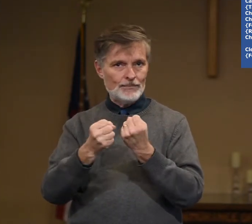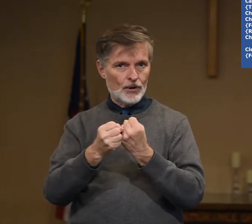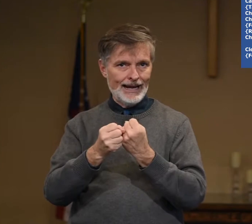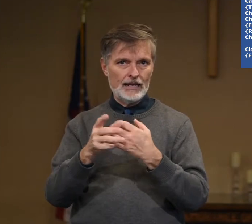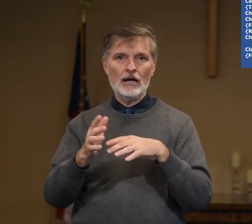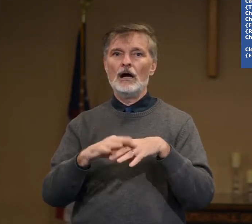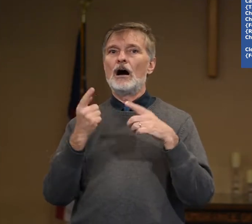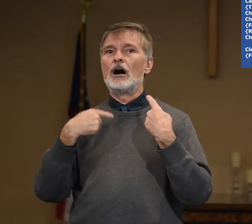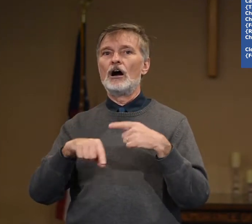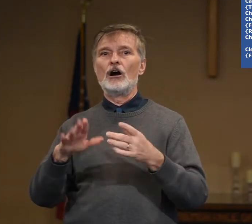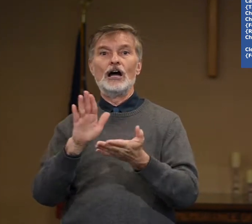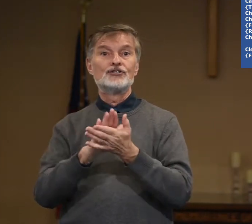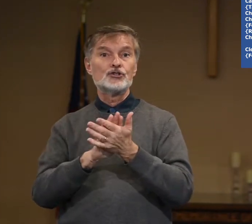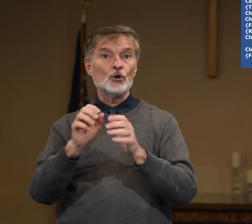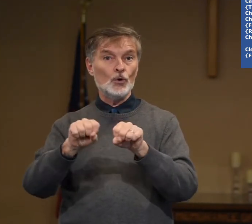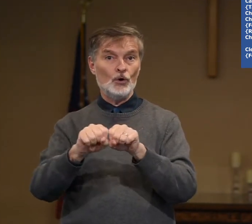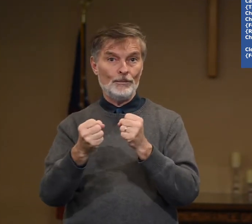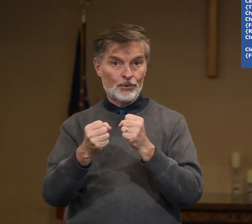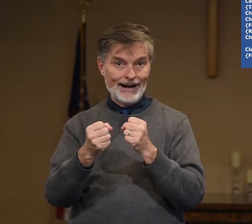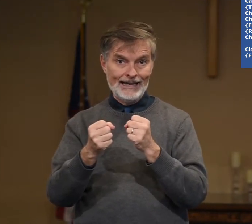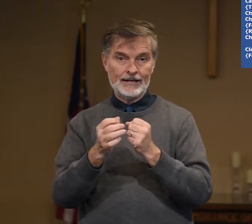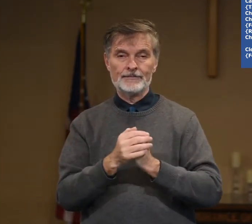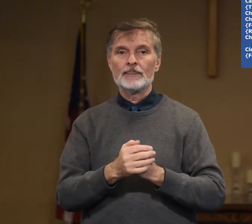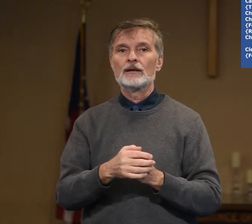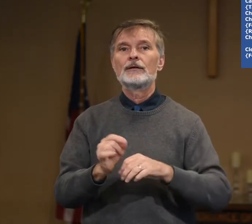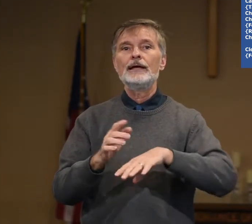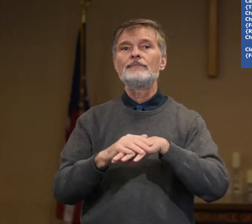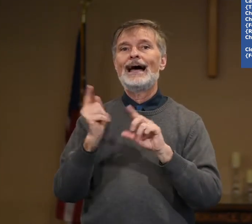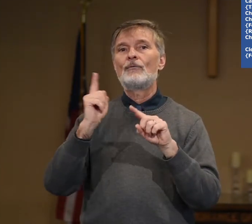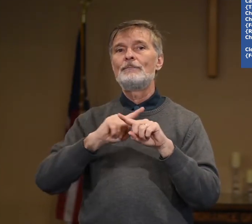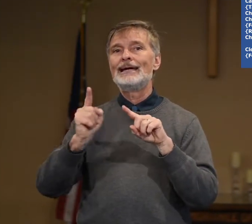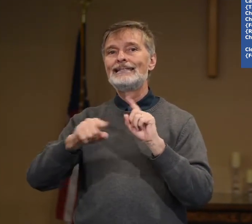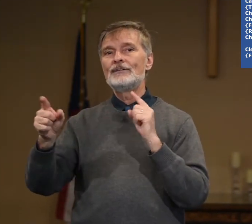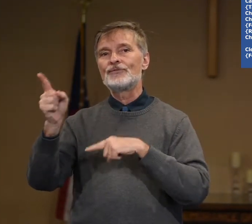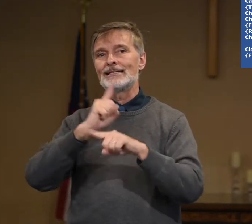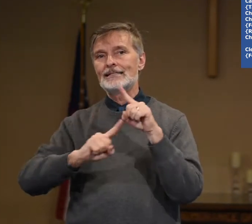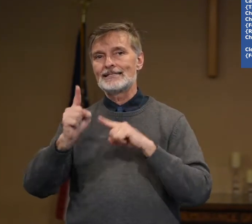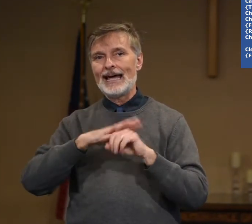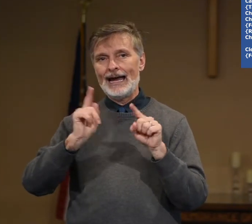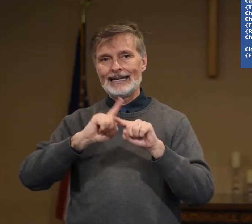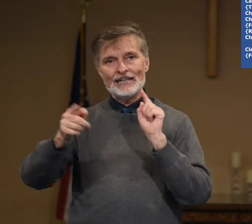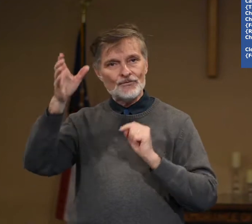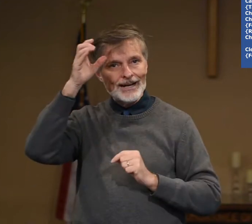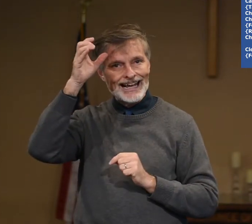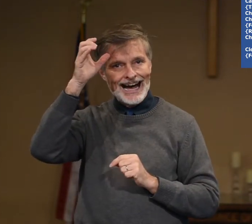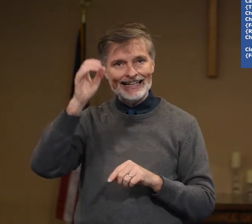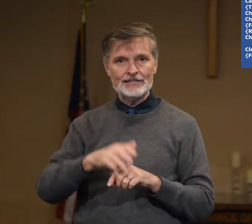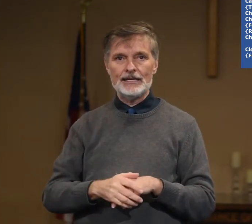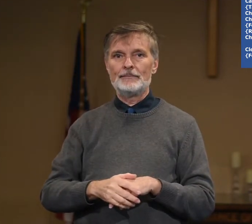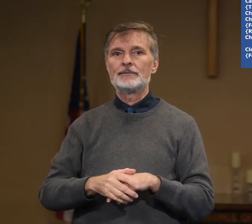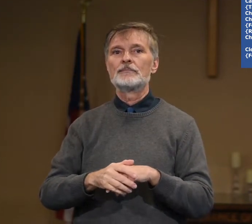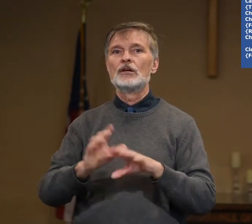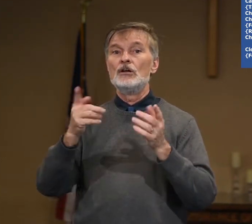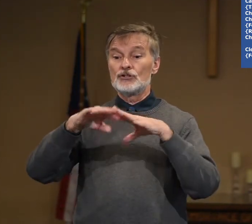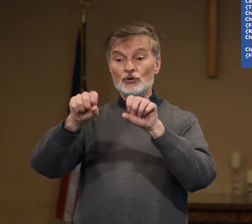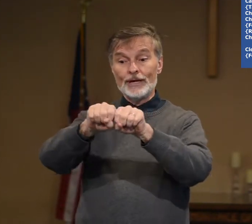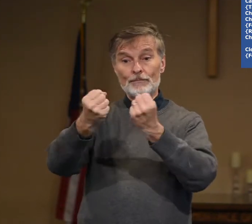break or a school break. Okay. That would be a different sign, different concept. So you can